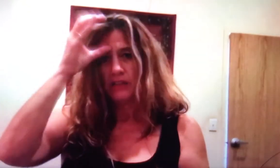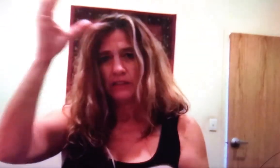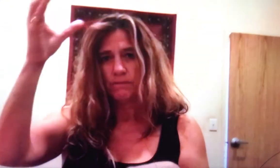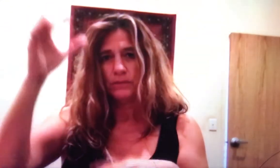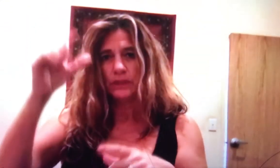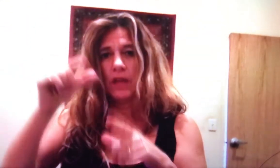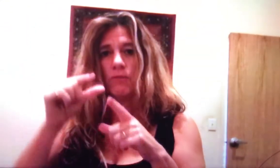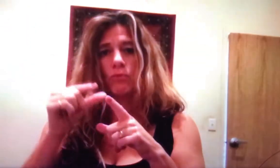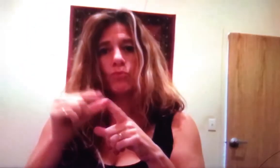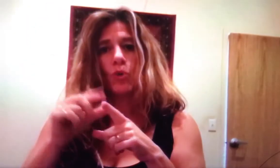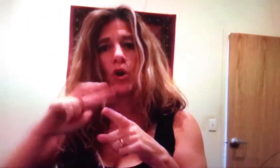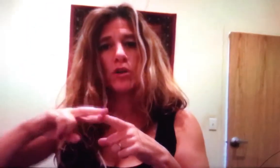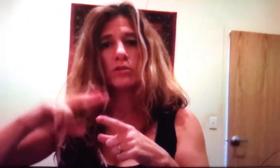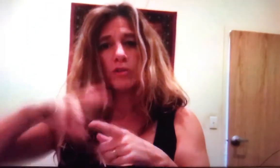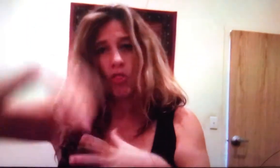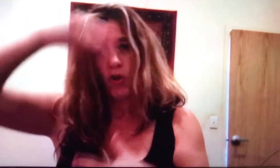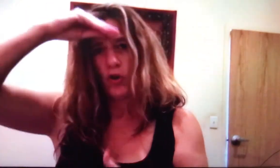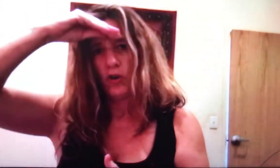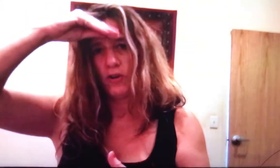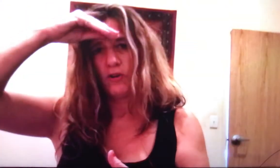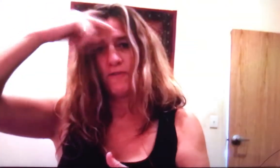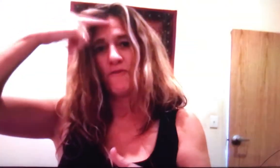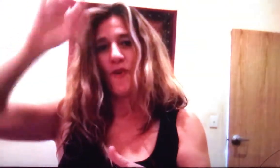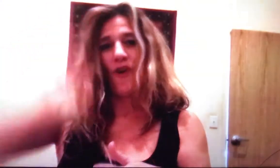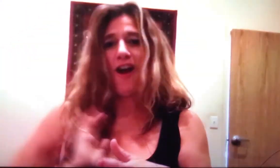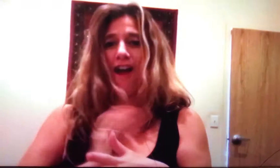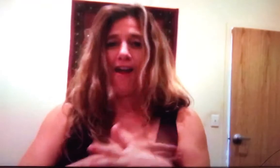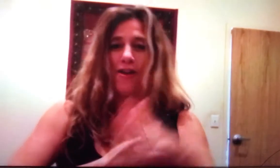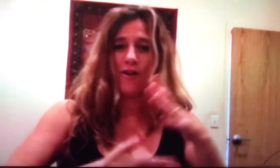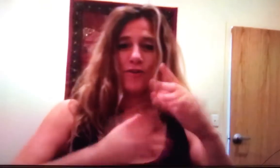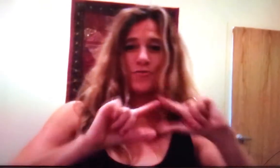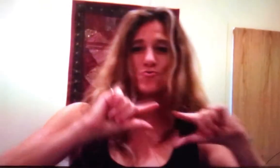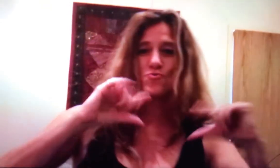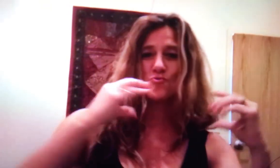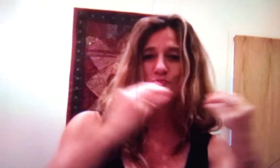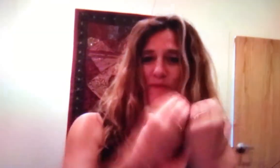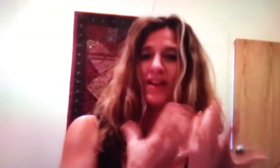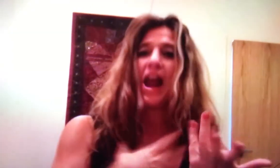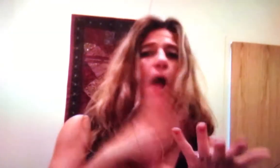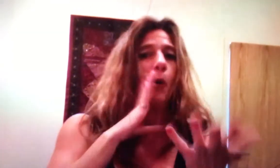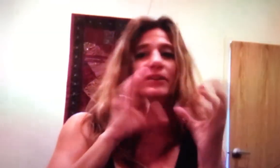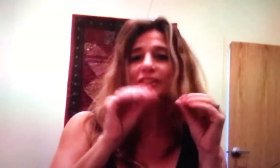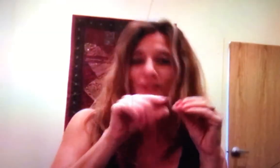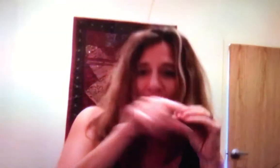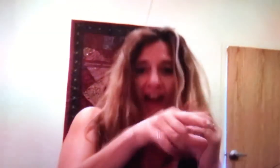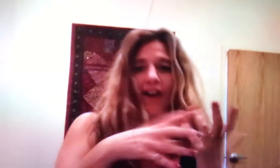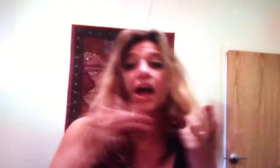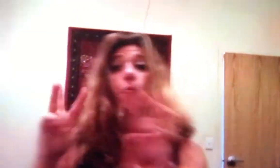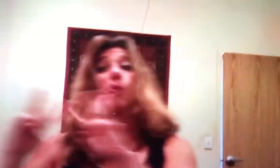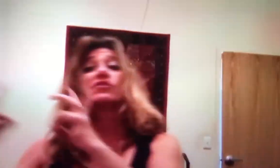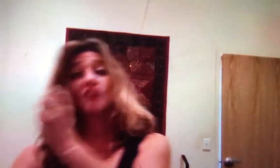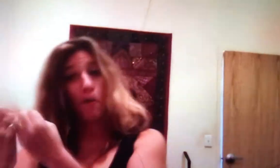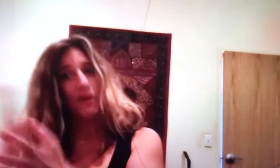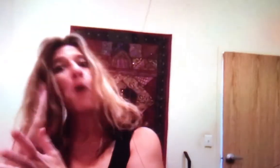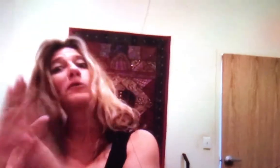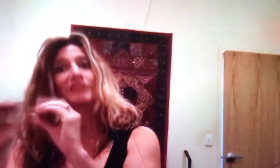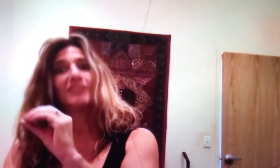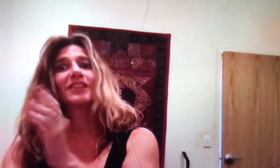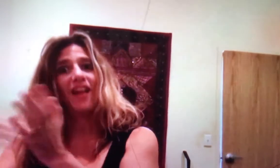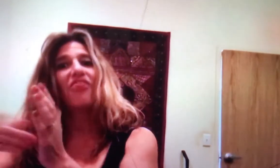And I hope that you guys can learn them. And then I'm going to take that further in the group and the